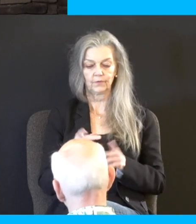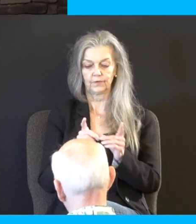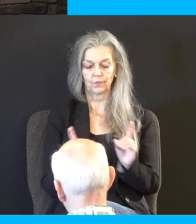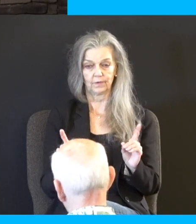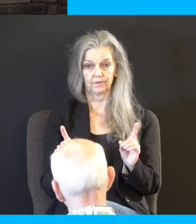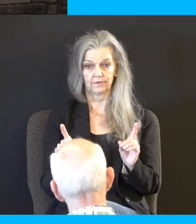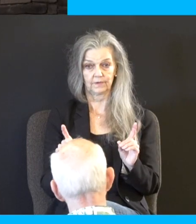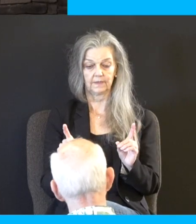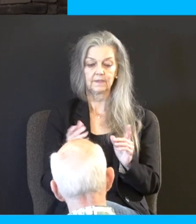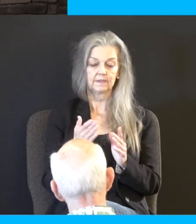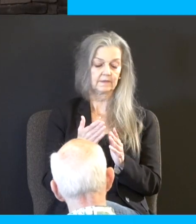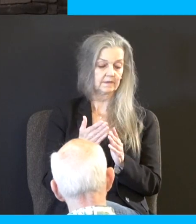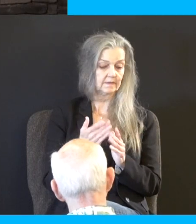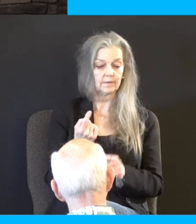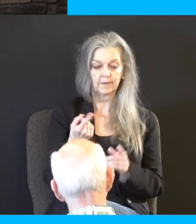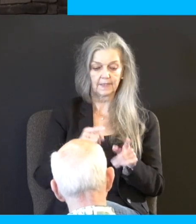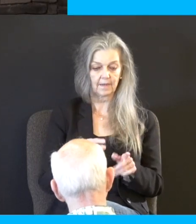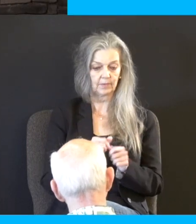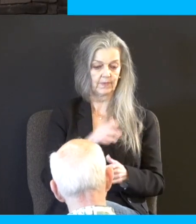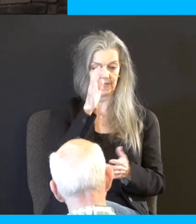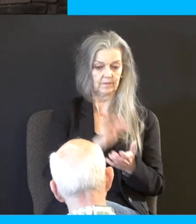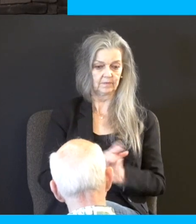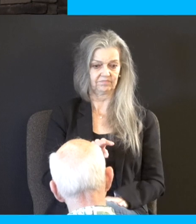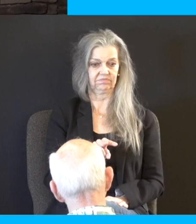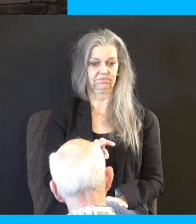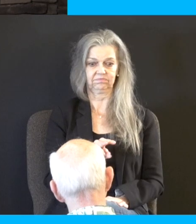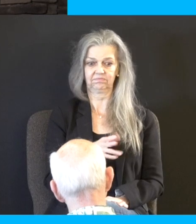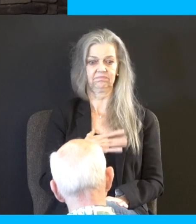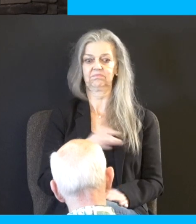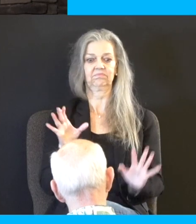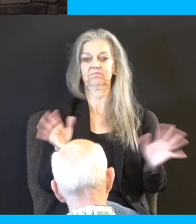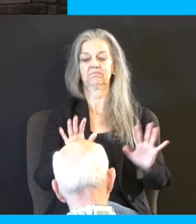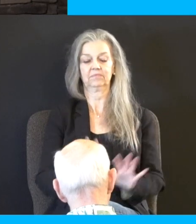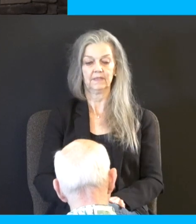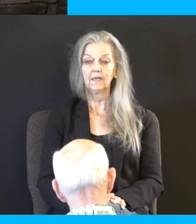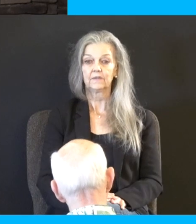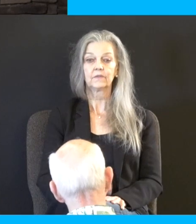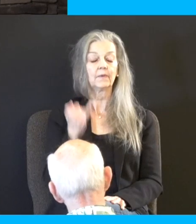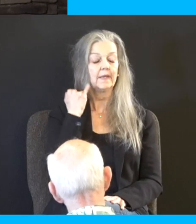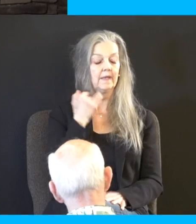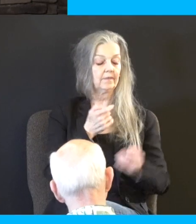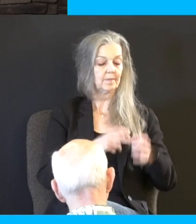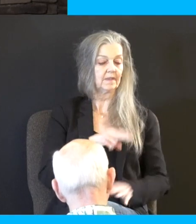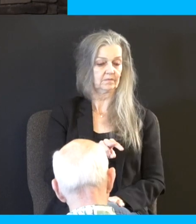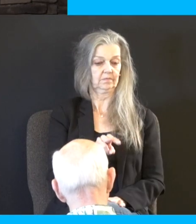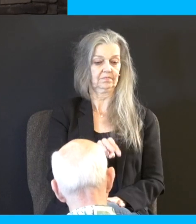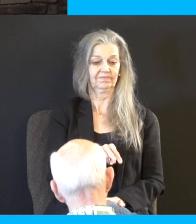Some kind of thing has happened to where the husband says, I'm not having this. If she please not her master who has betrothed her to himself,